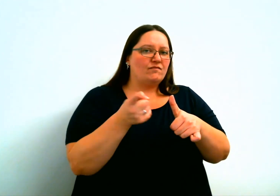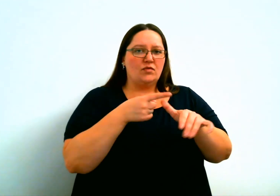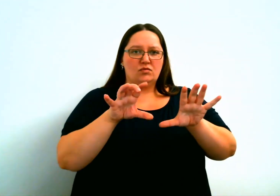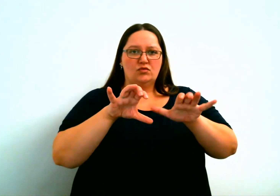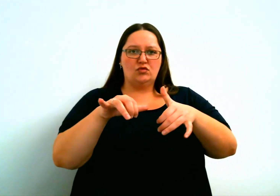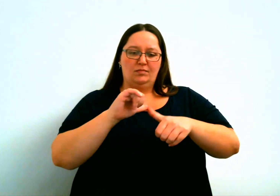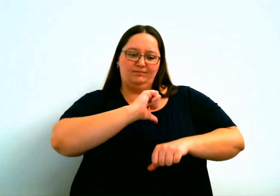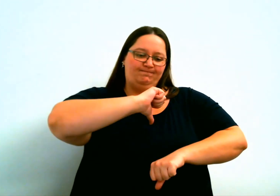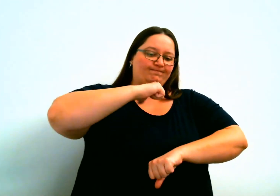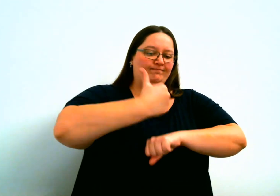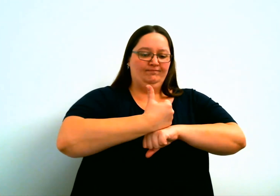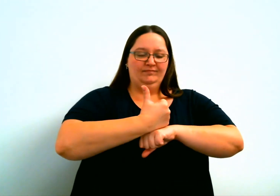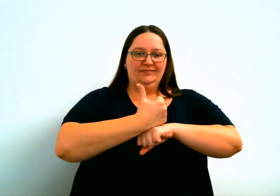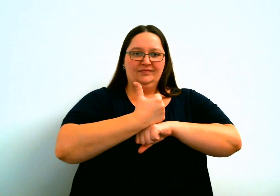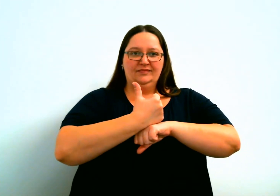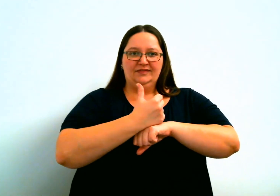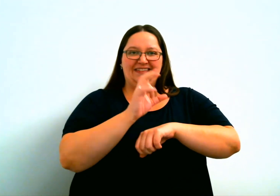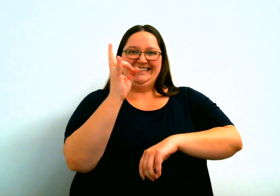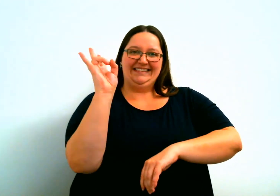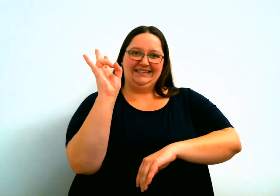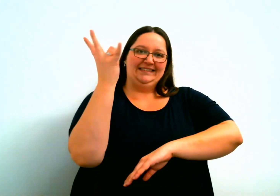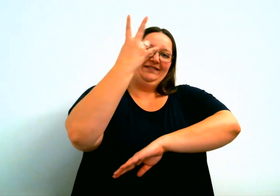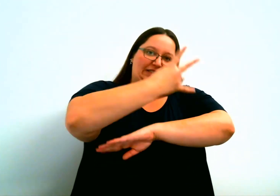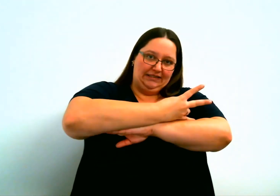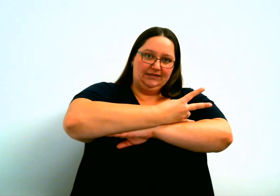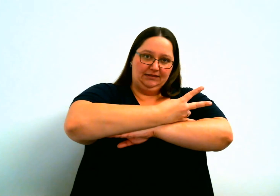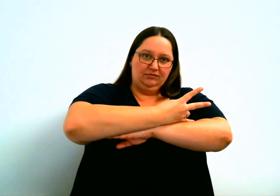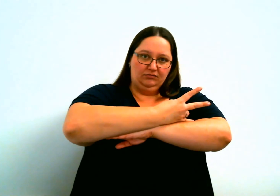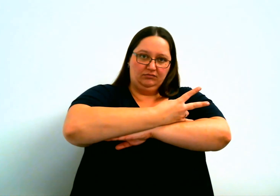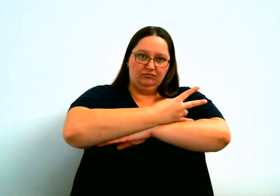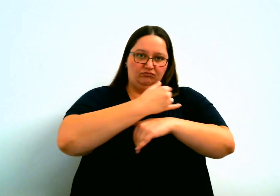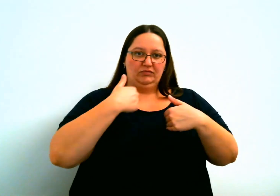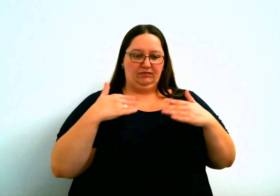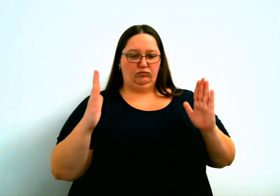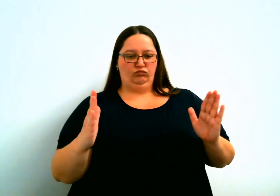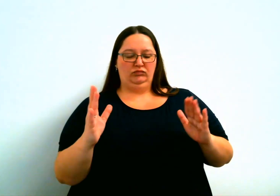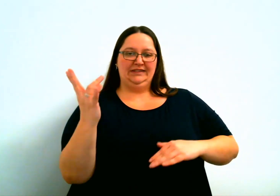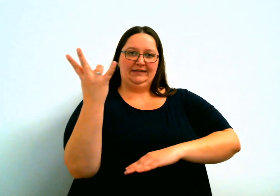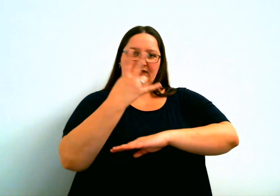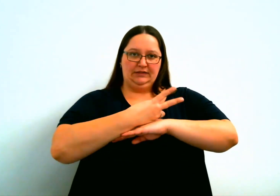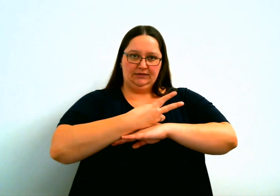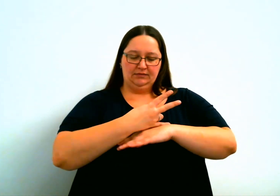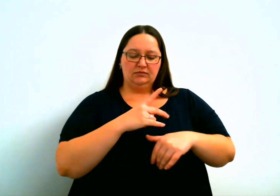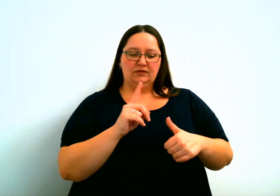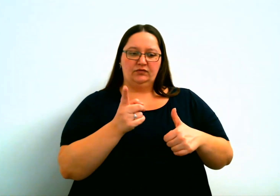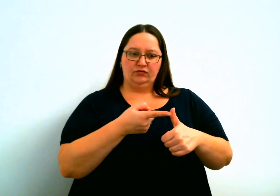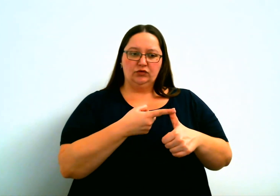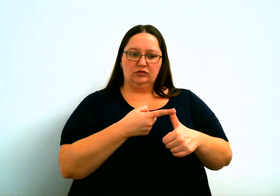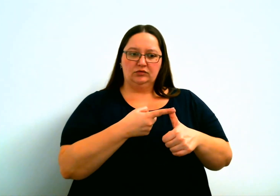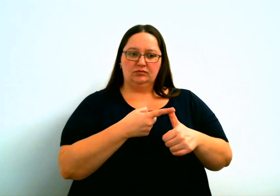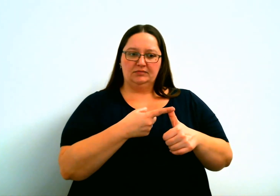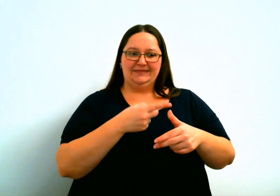The Babylonians were the first group to set up a seven-day week. There were seven days,